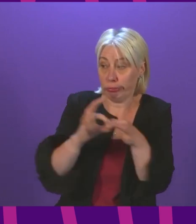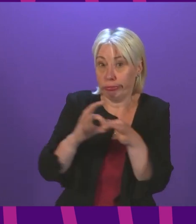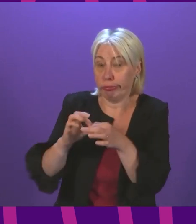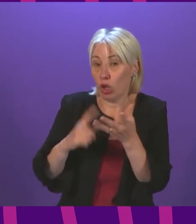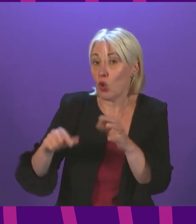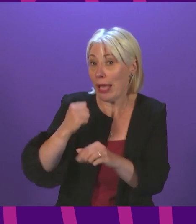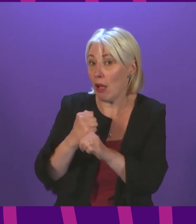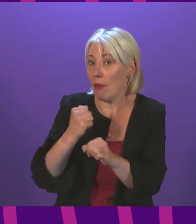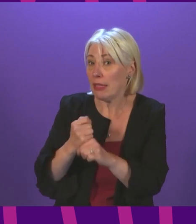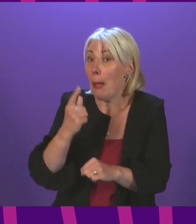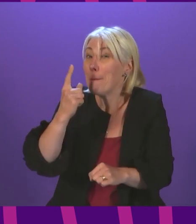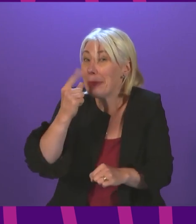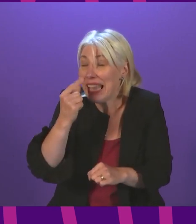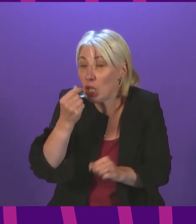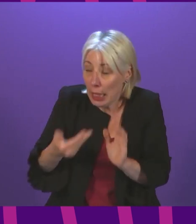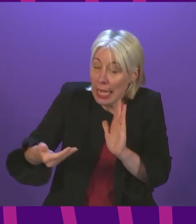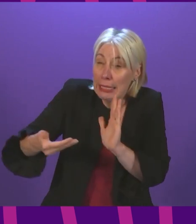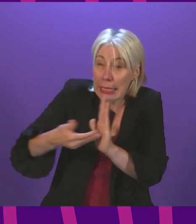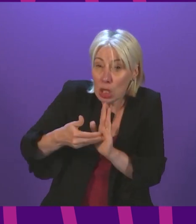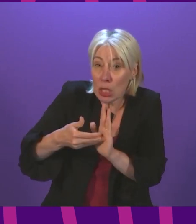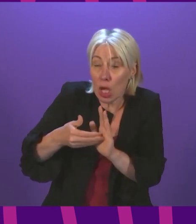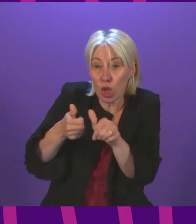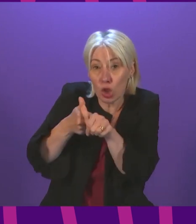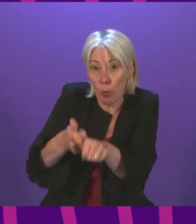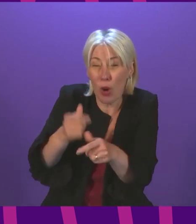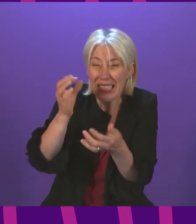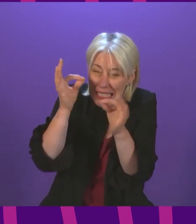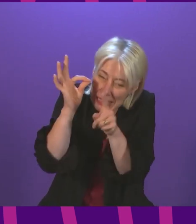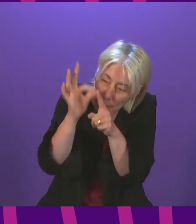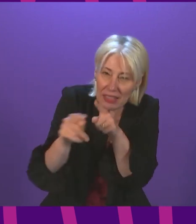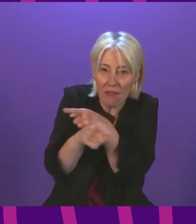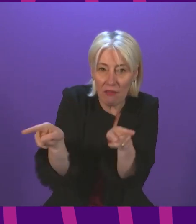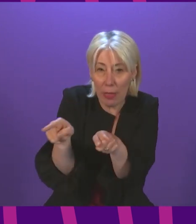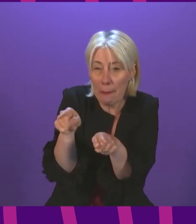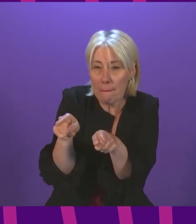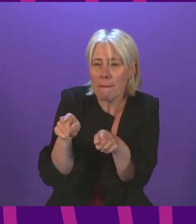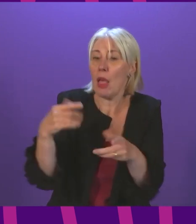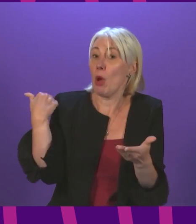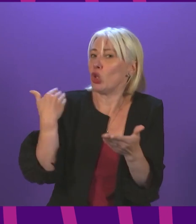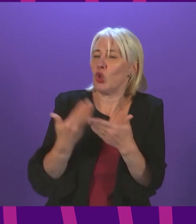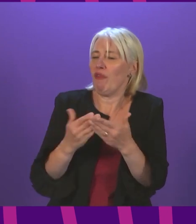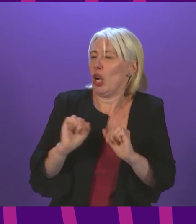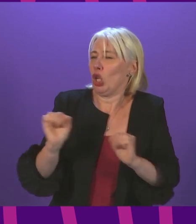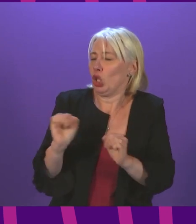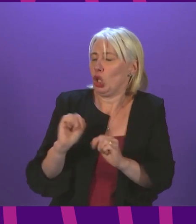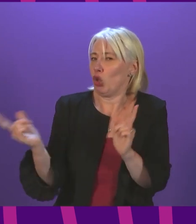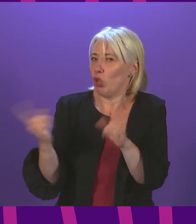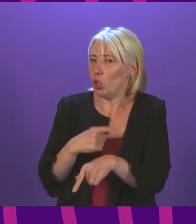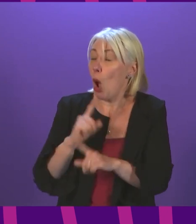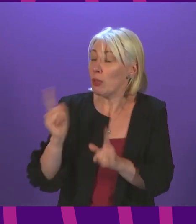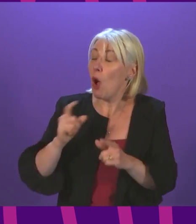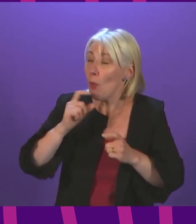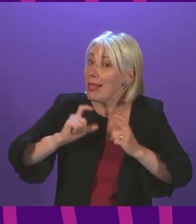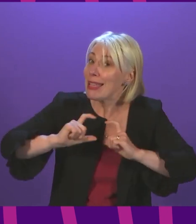though around a potential additional package of support specifically for travel agents but so far have not received a response but we will